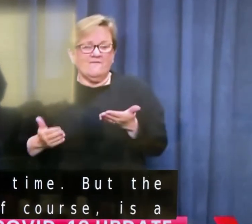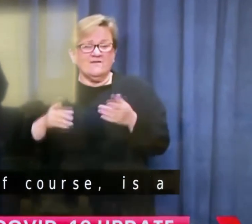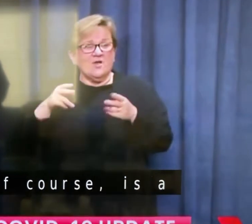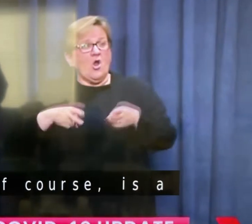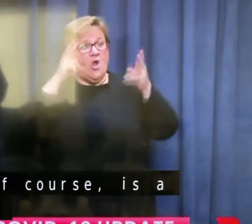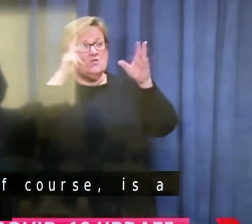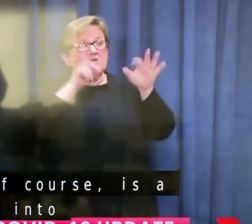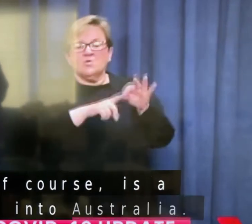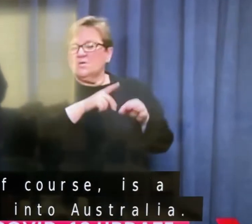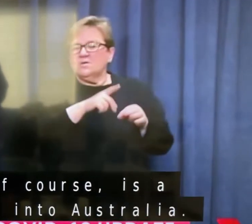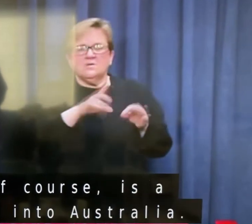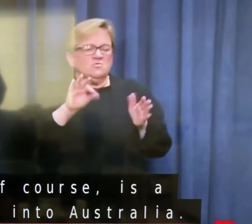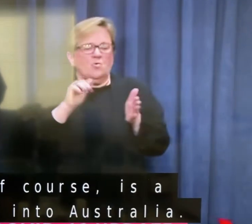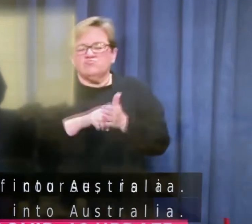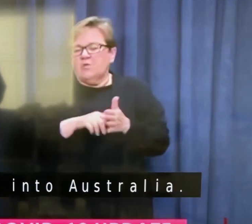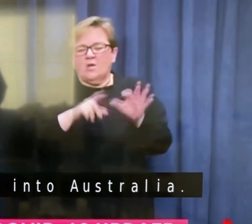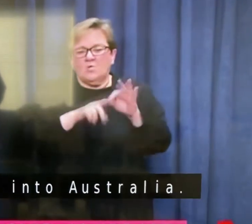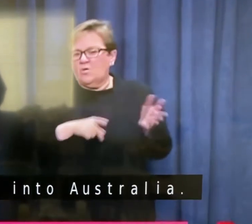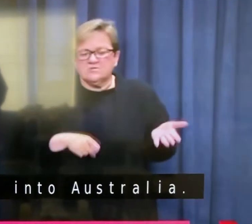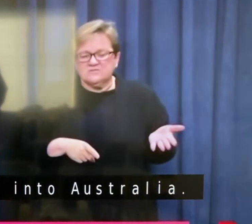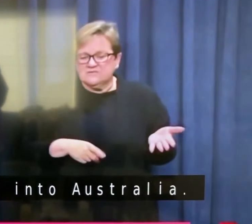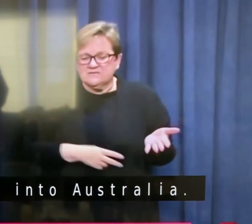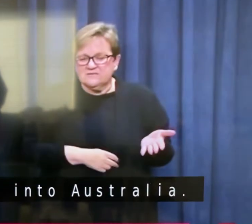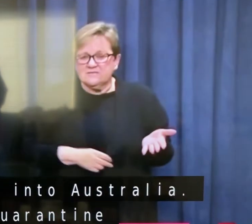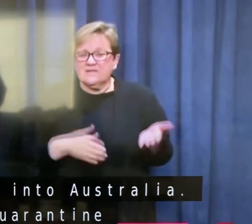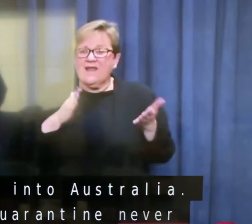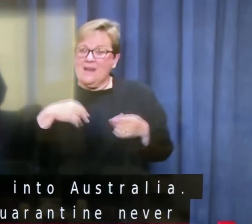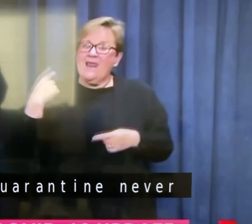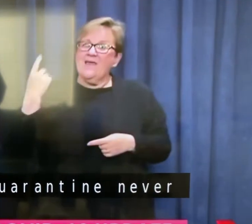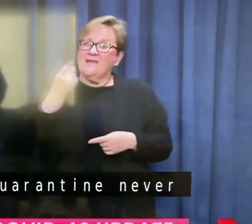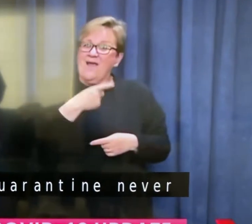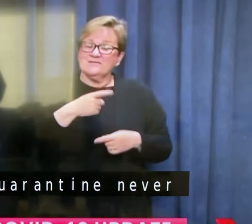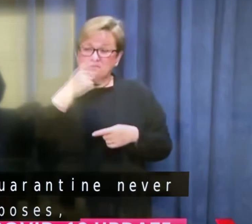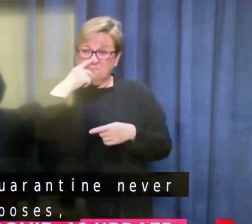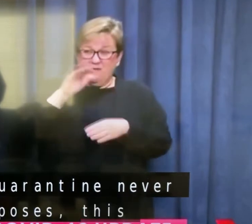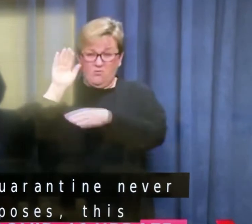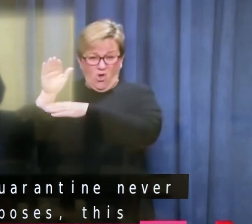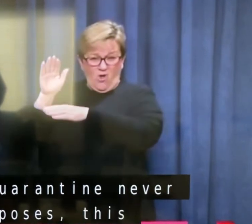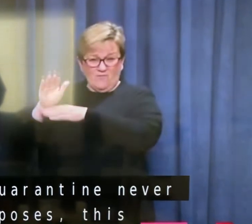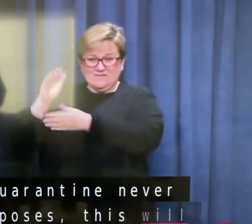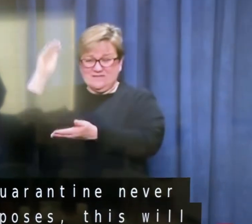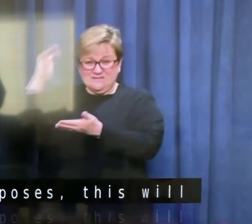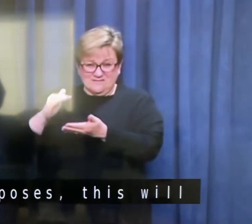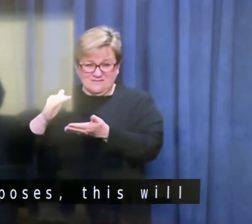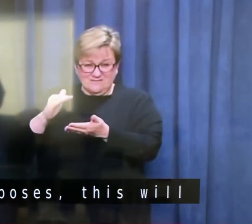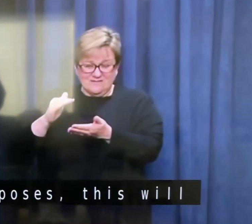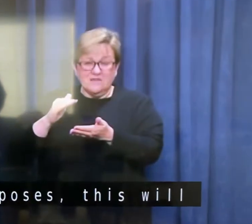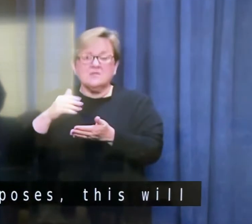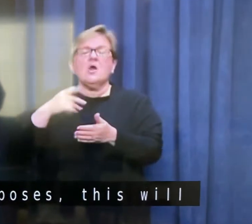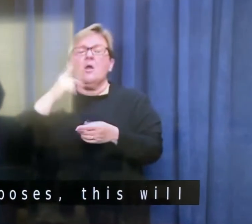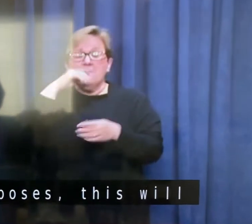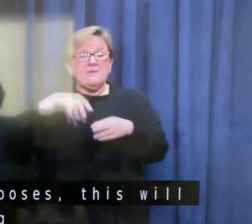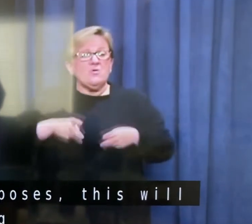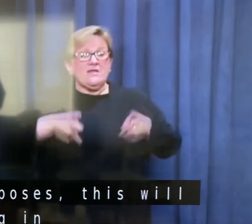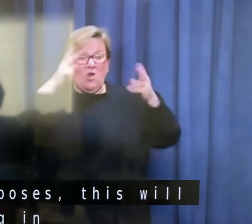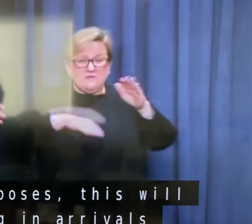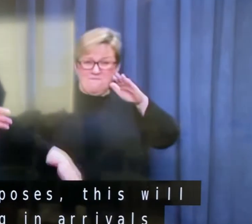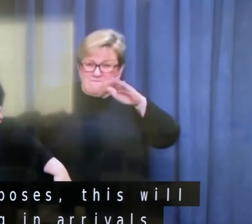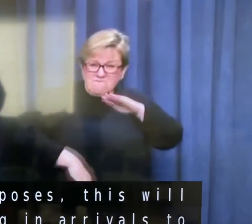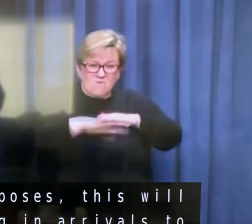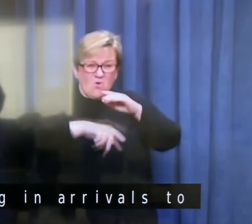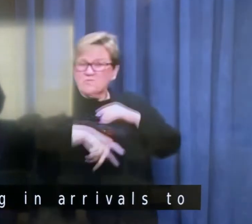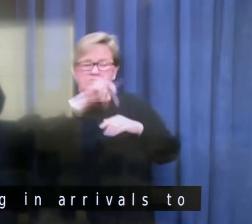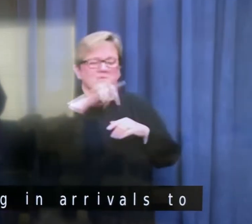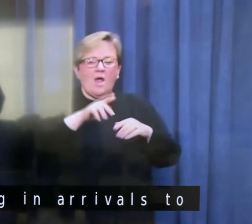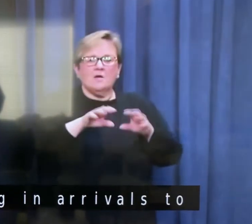quarantine never for the only purposes. This will allow us, the halving in arrivals, to space people out in hotels. It's